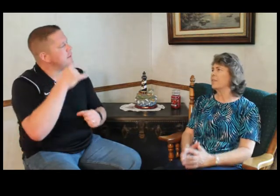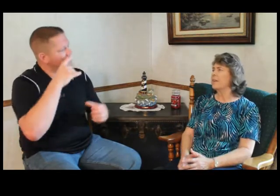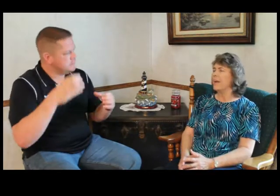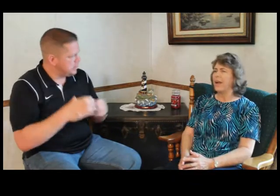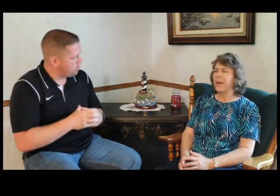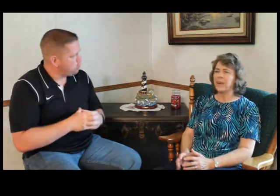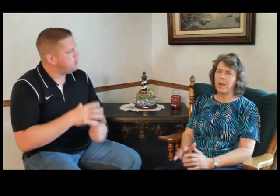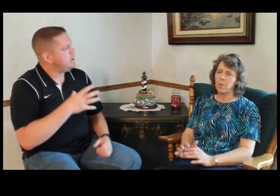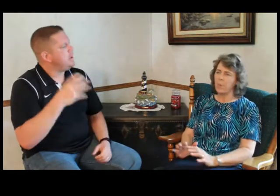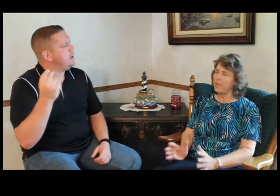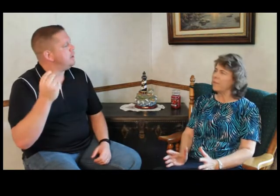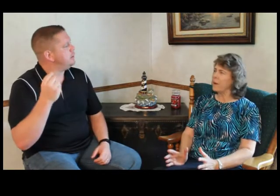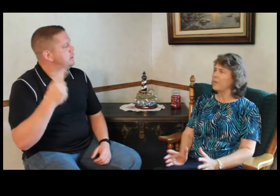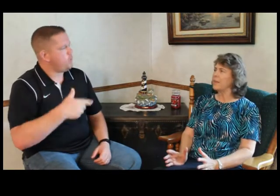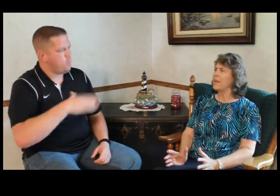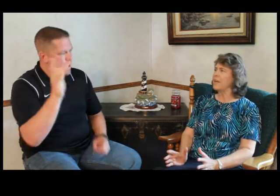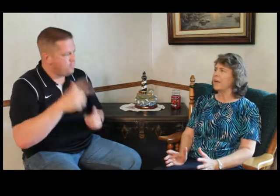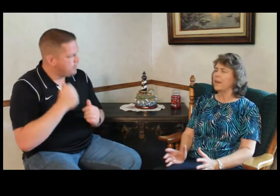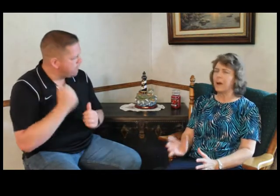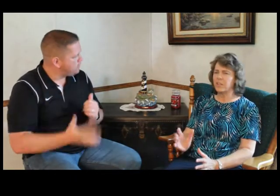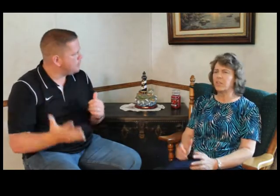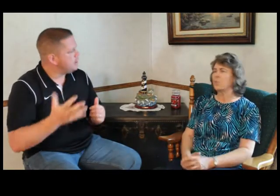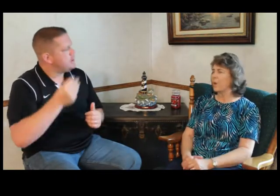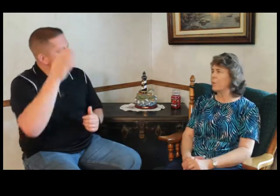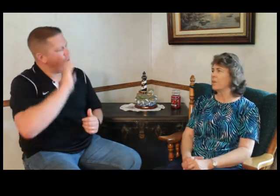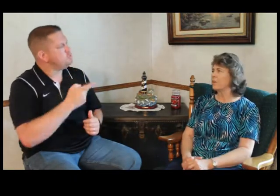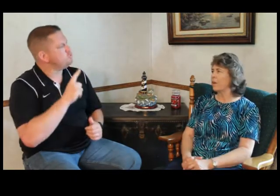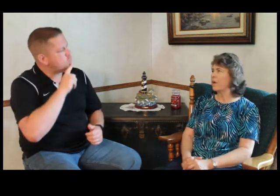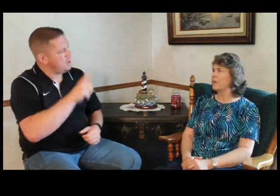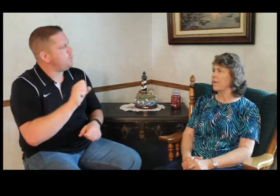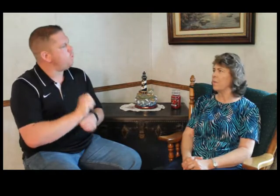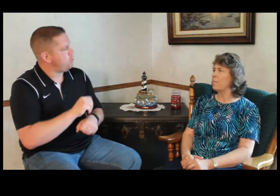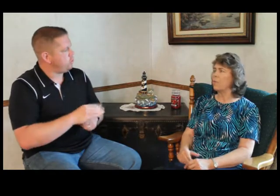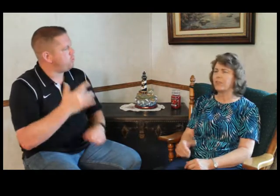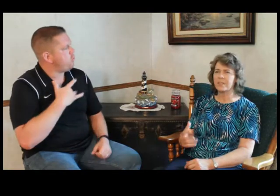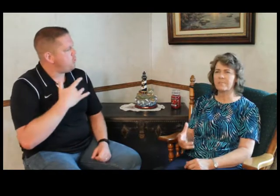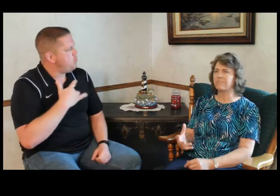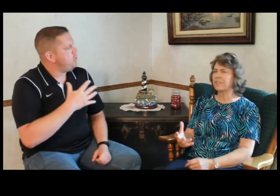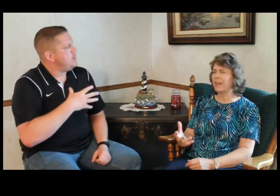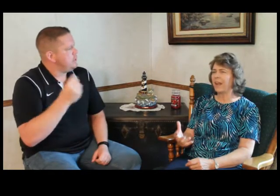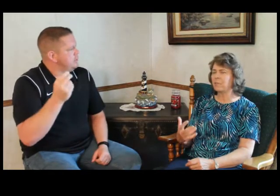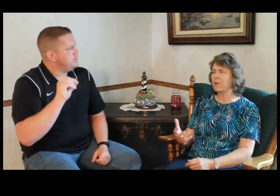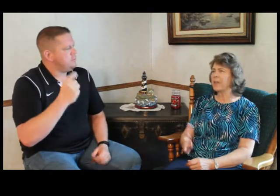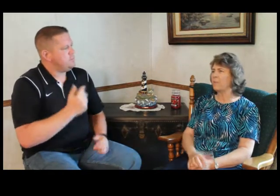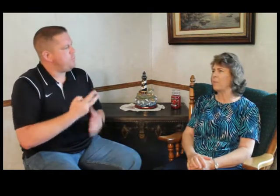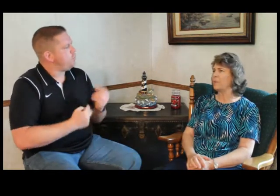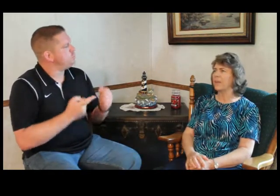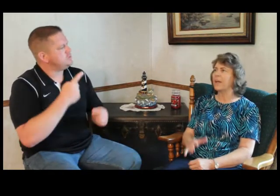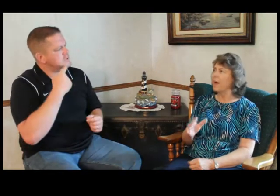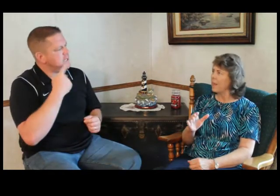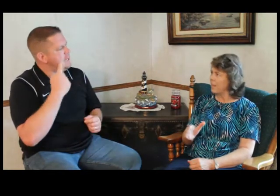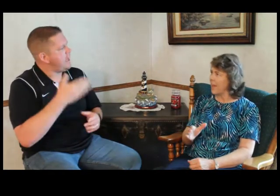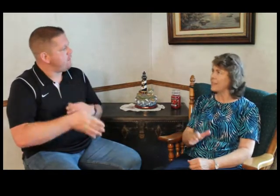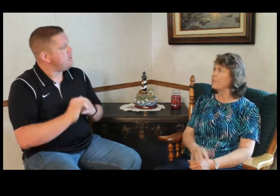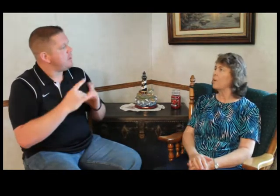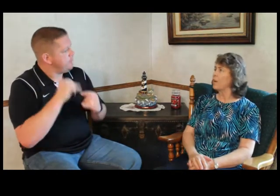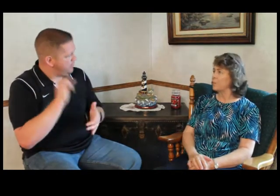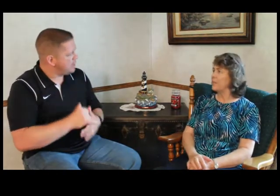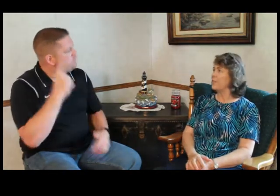and they were away from everything. And God just really worked in their heart. And we both just said, after one camp, we both said, that's for us. We need to